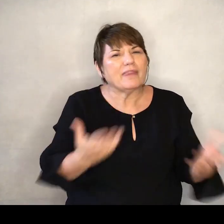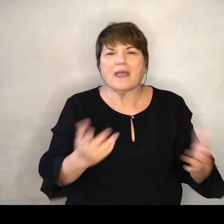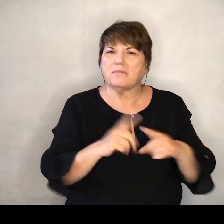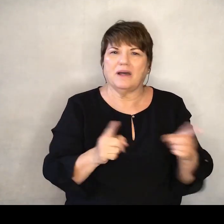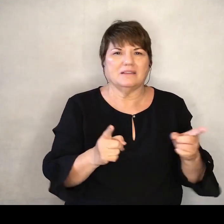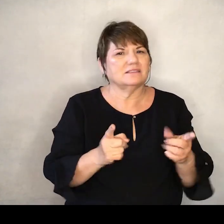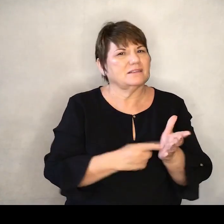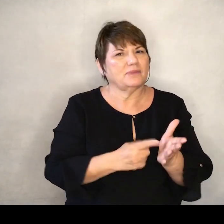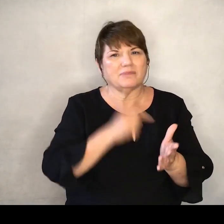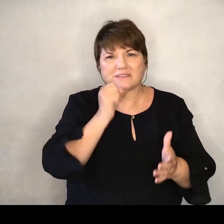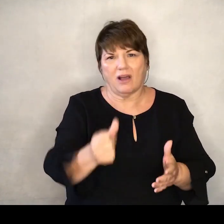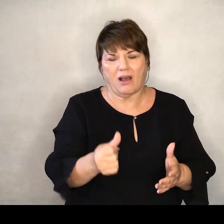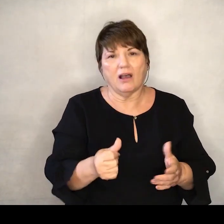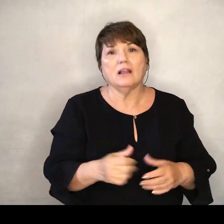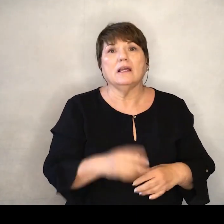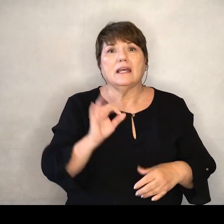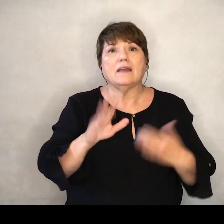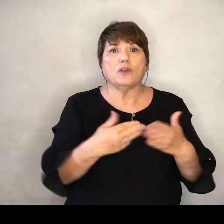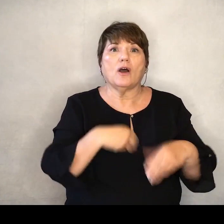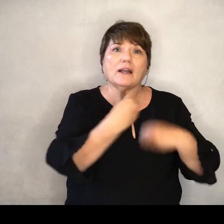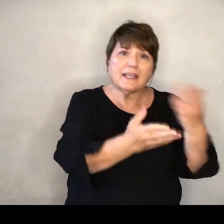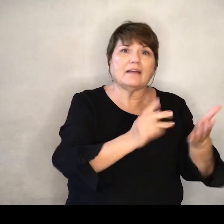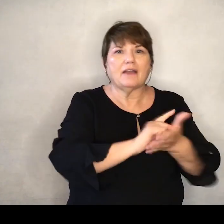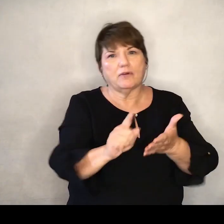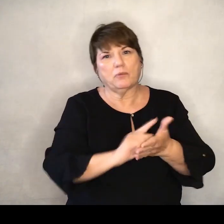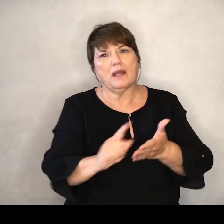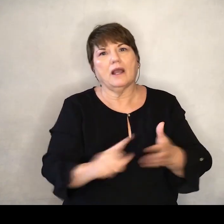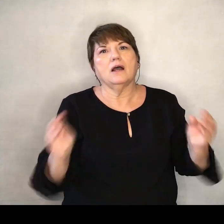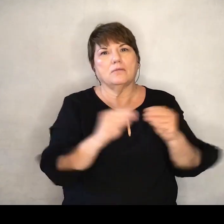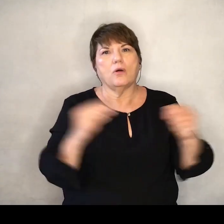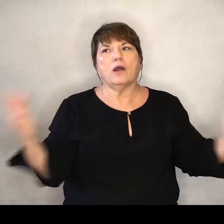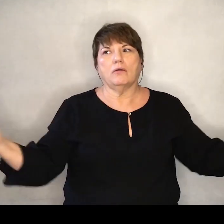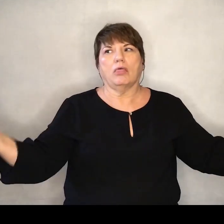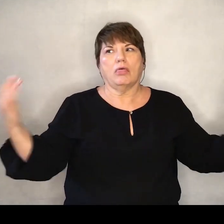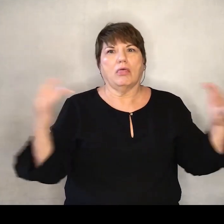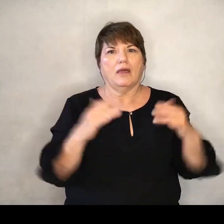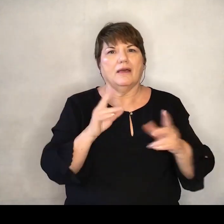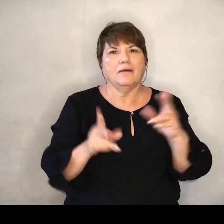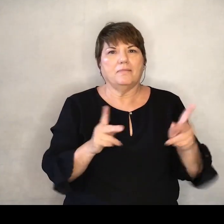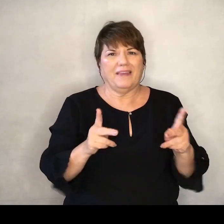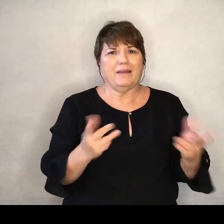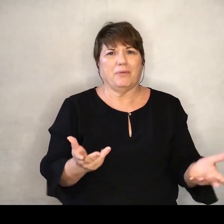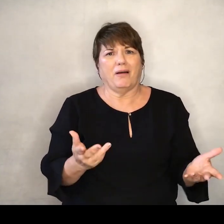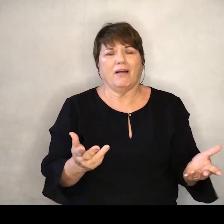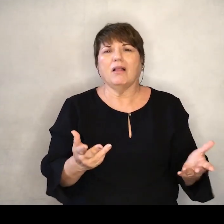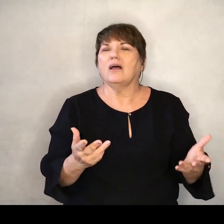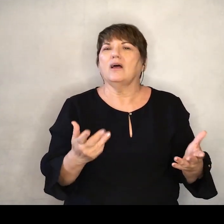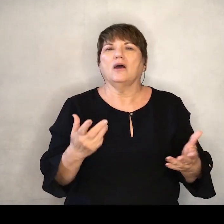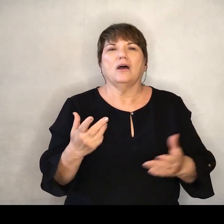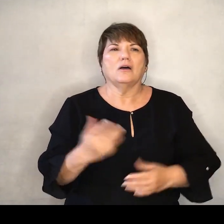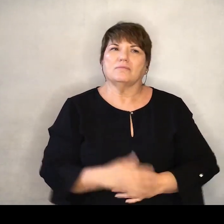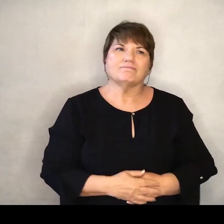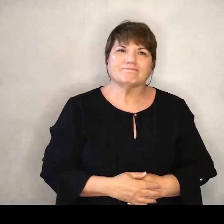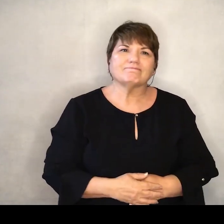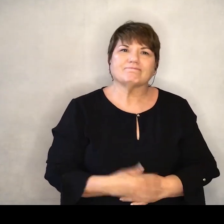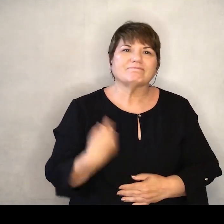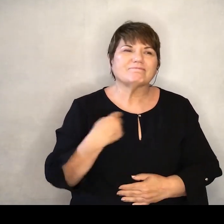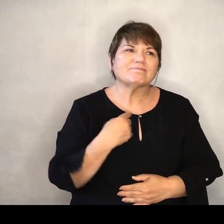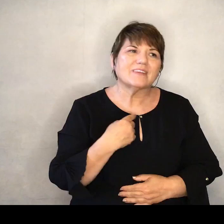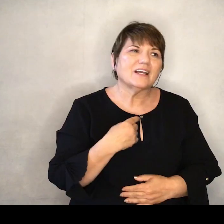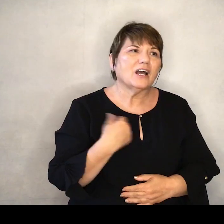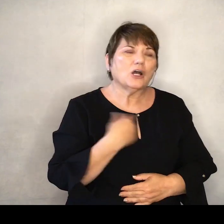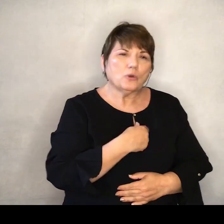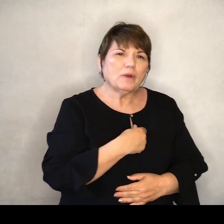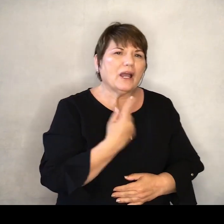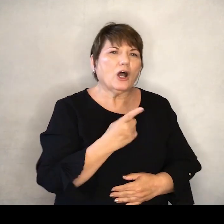The other thing that happens Is if all of you give them money every week We're going to have more And more and more people of need And we're not actually getting At the heart of what their need